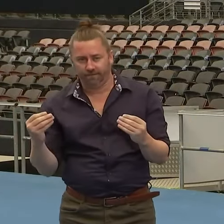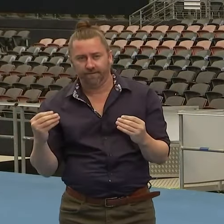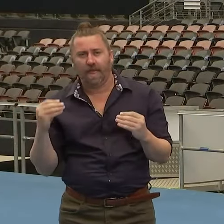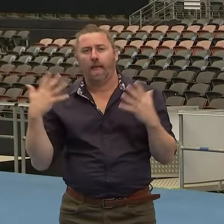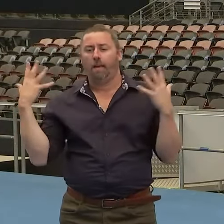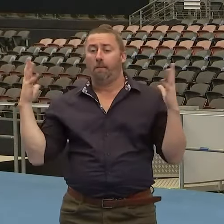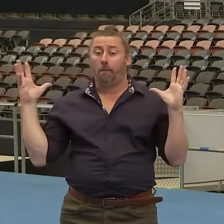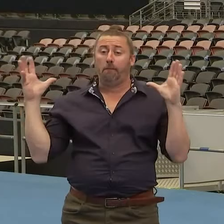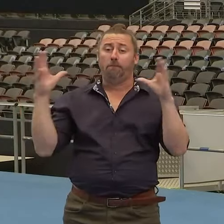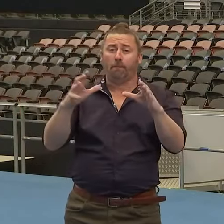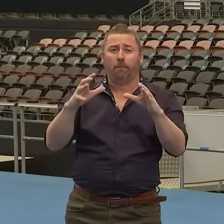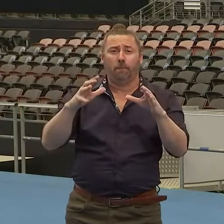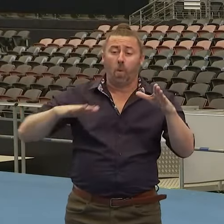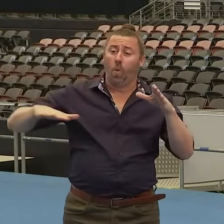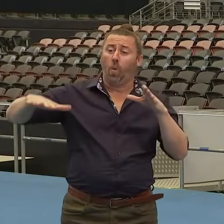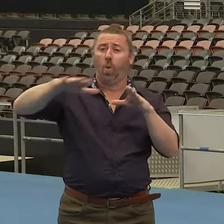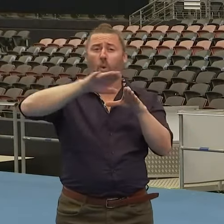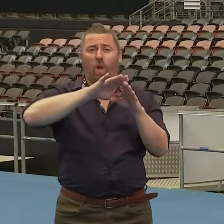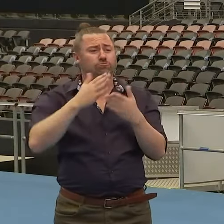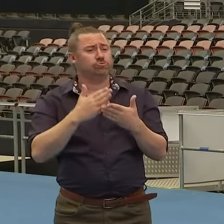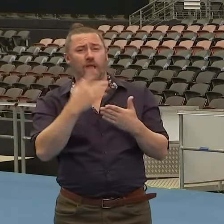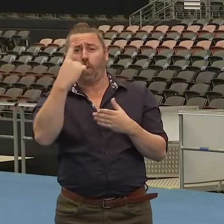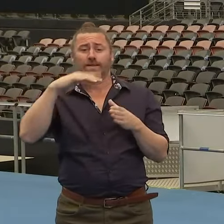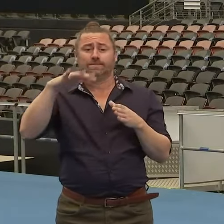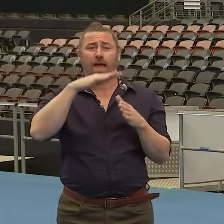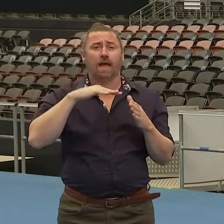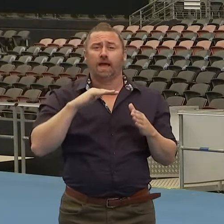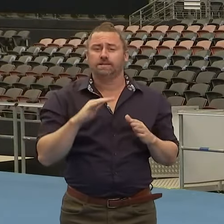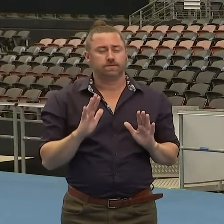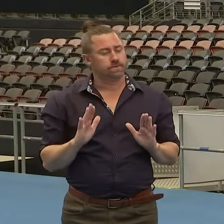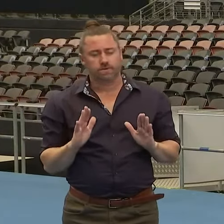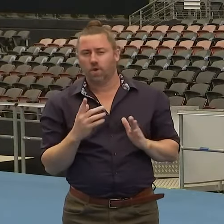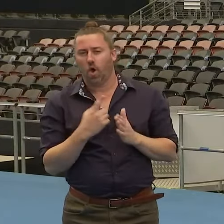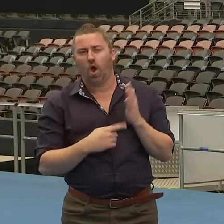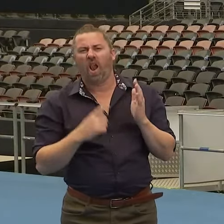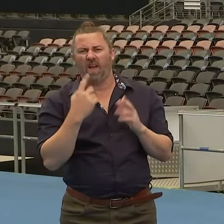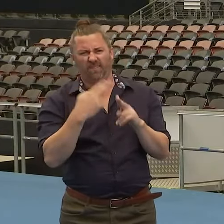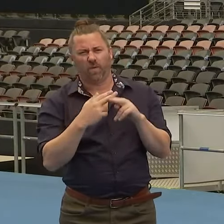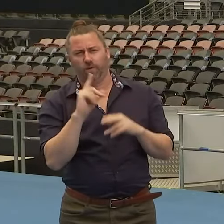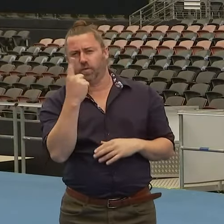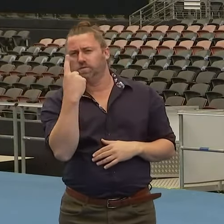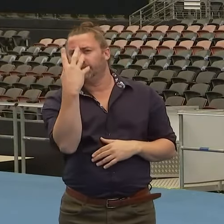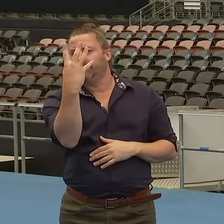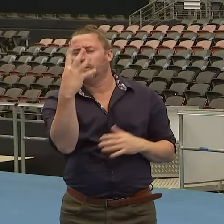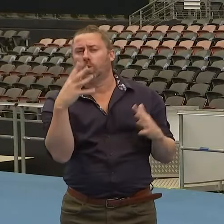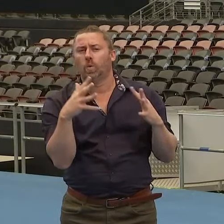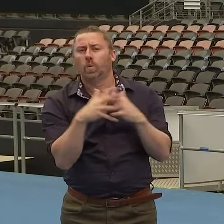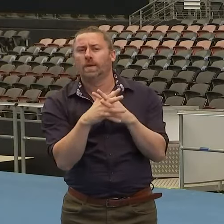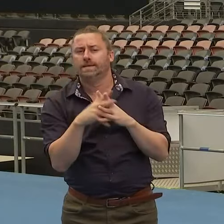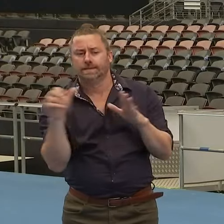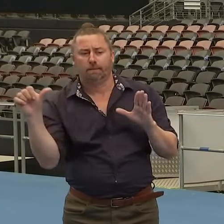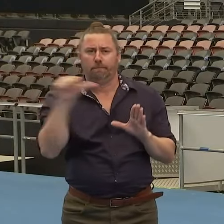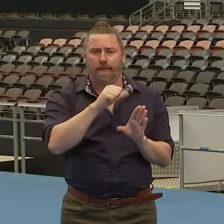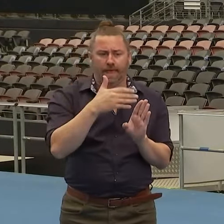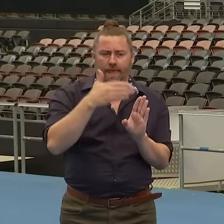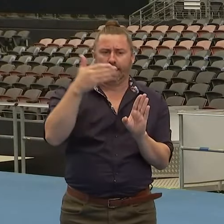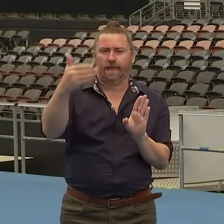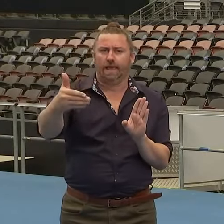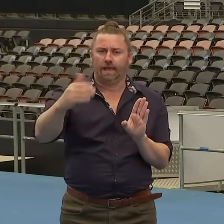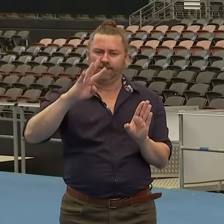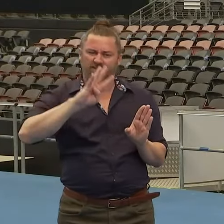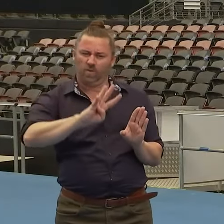for the first four weeks. We don't want to have unnecessary movement. We don't want to have unnecessary people coming onto